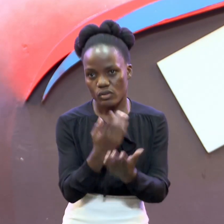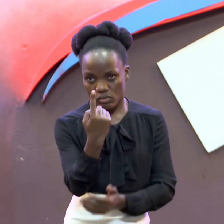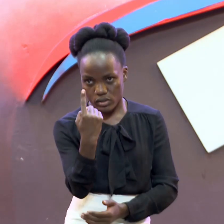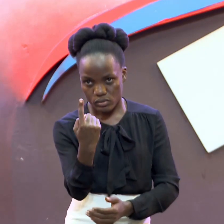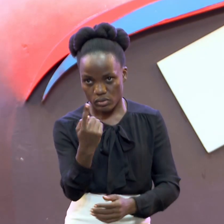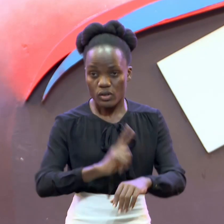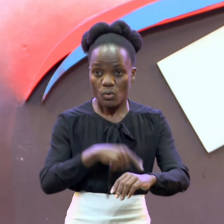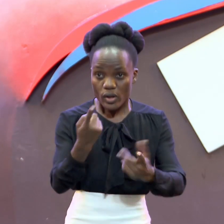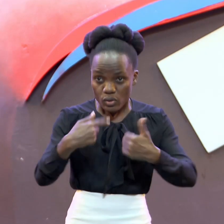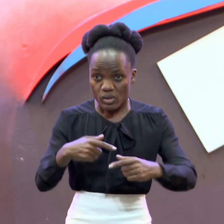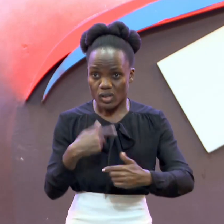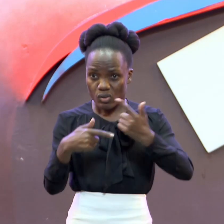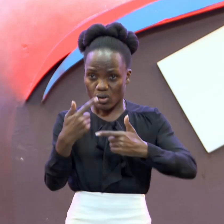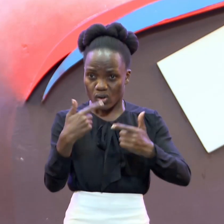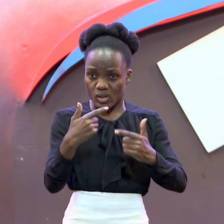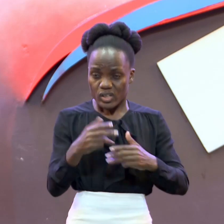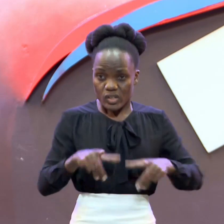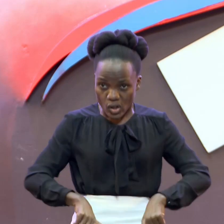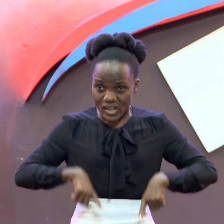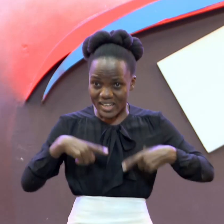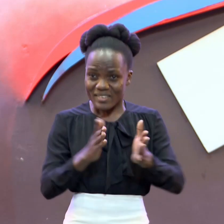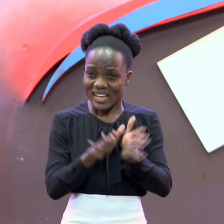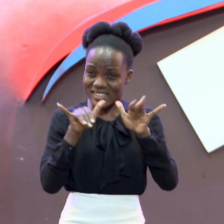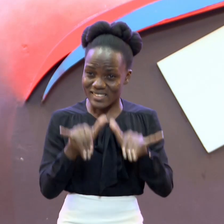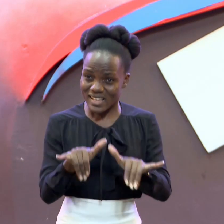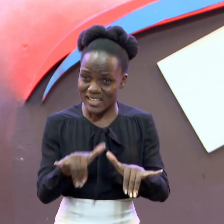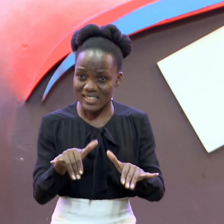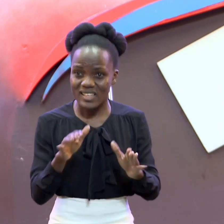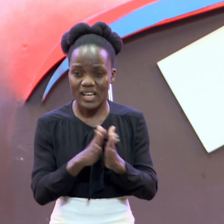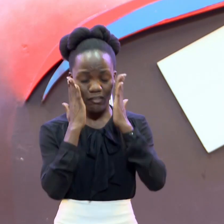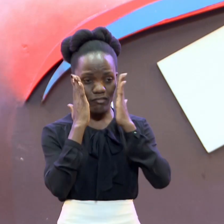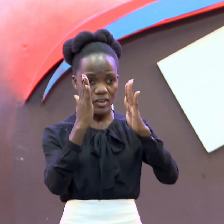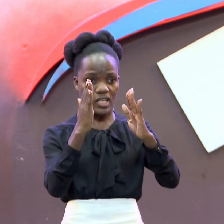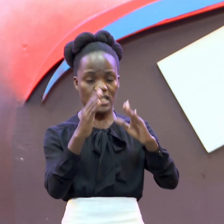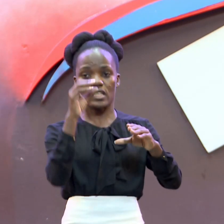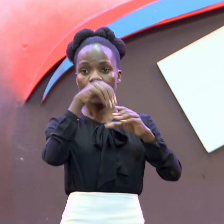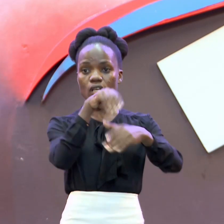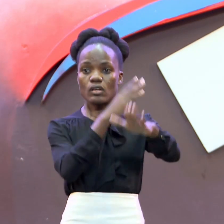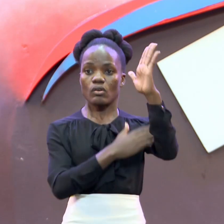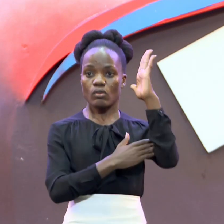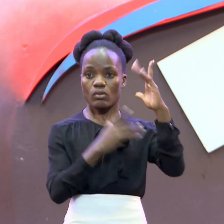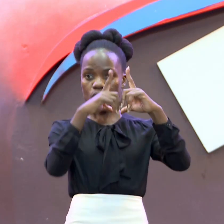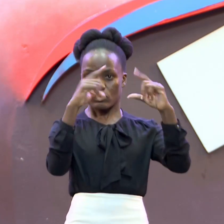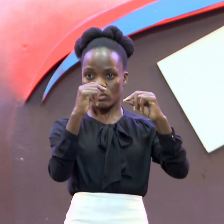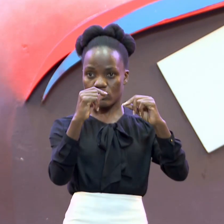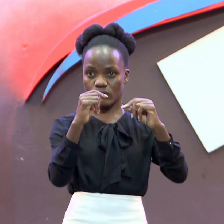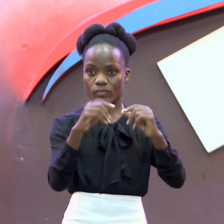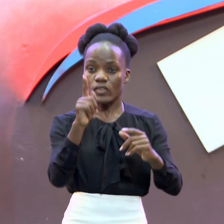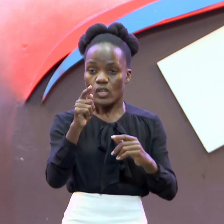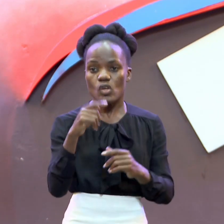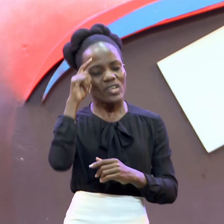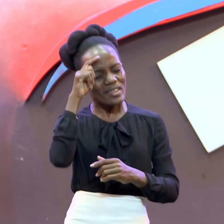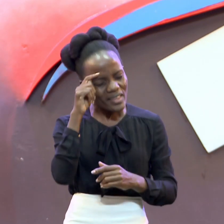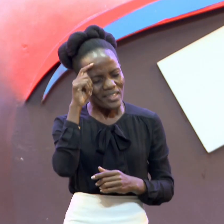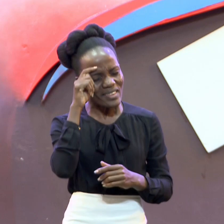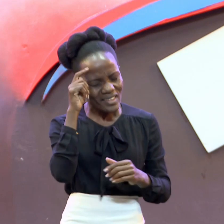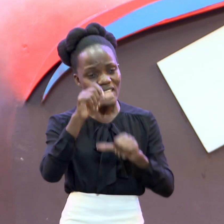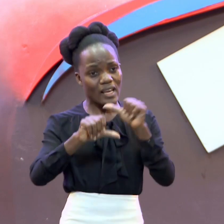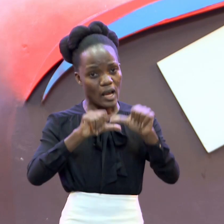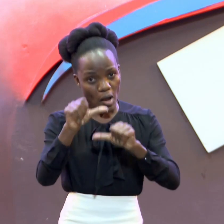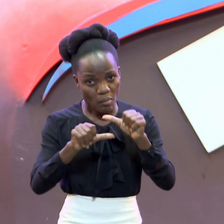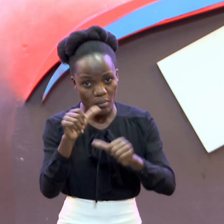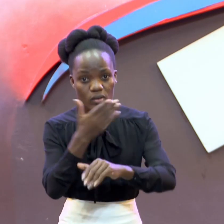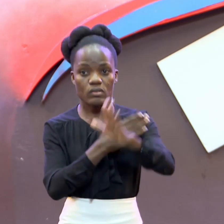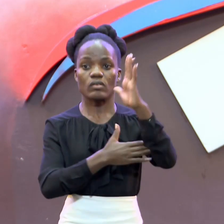We Live In The Word Take All That Effort Invest In The Word Of God Think About The Word Of God